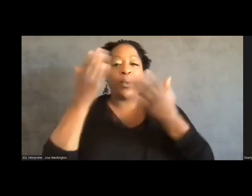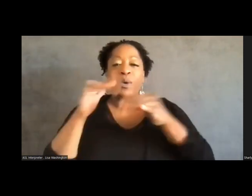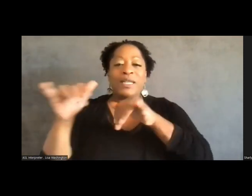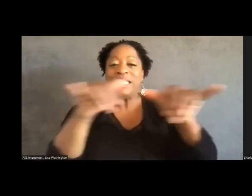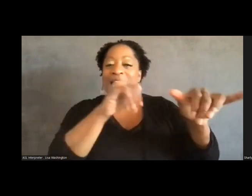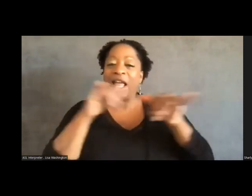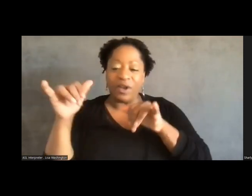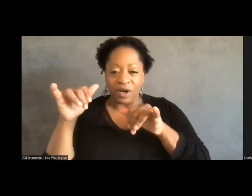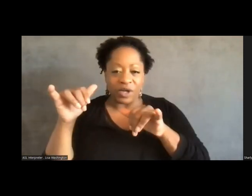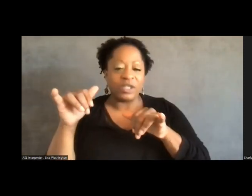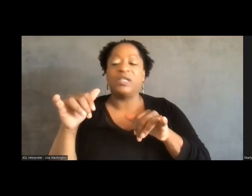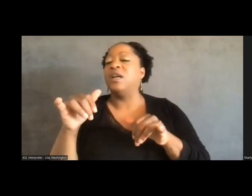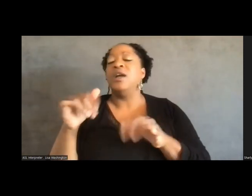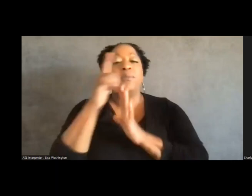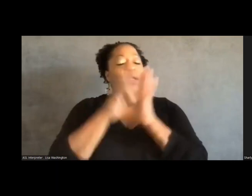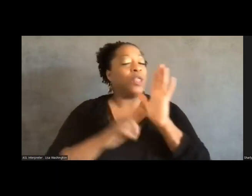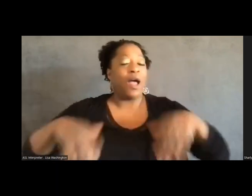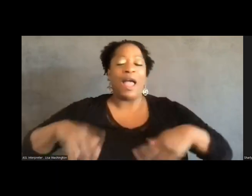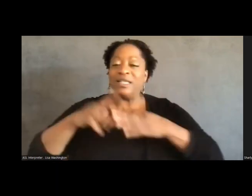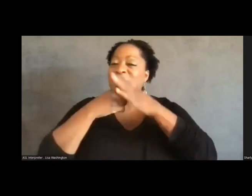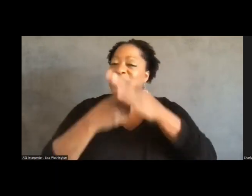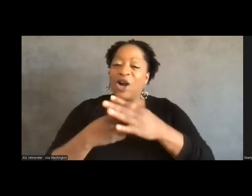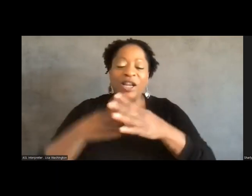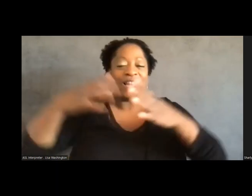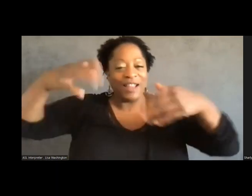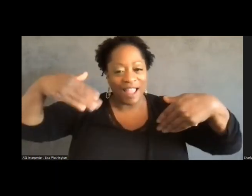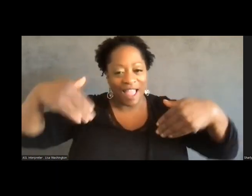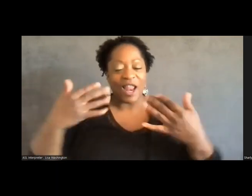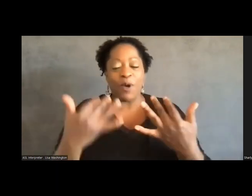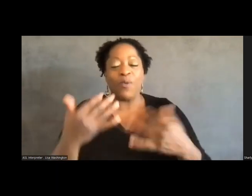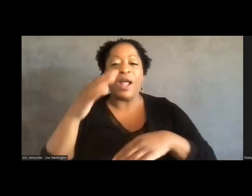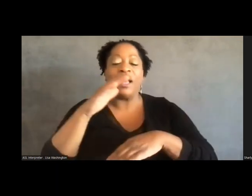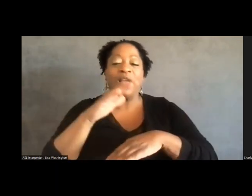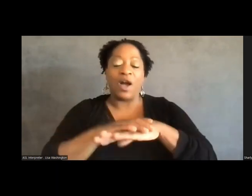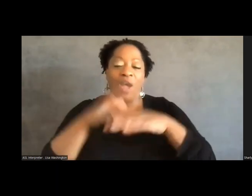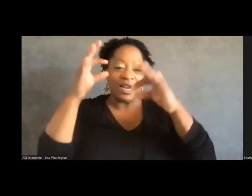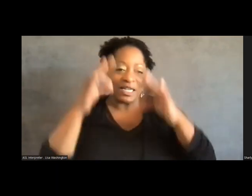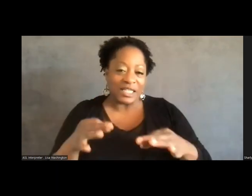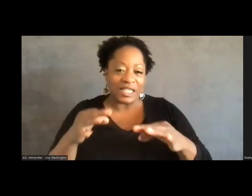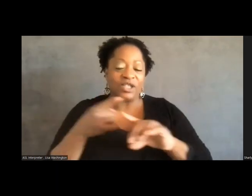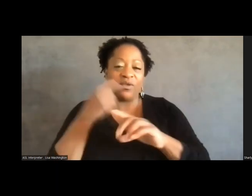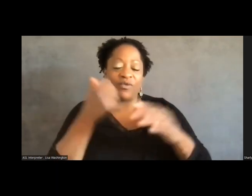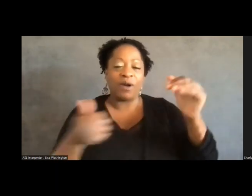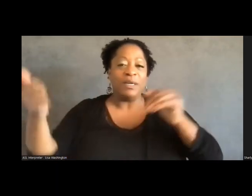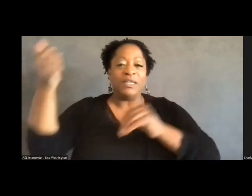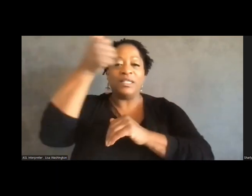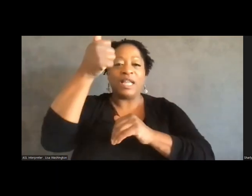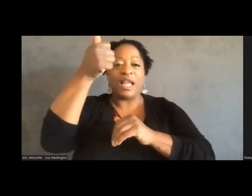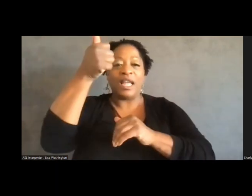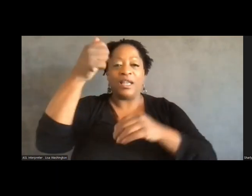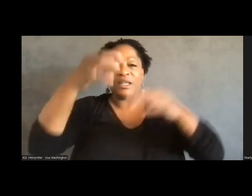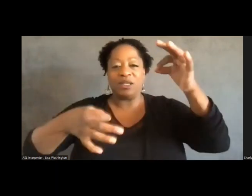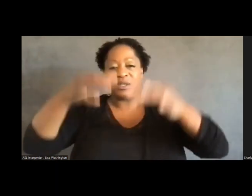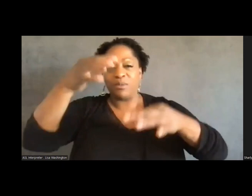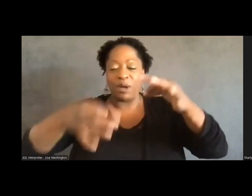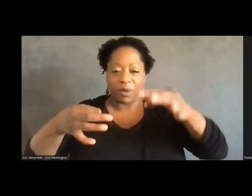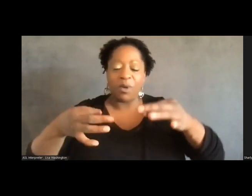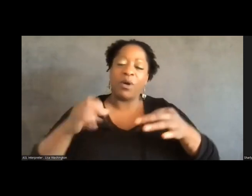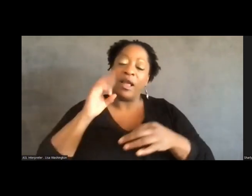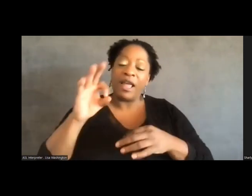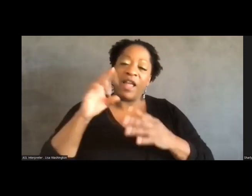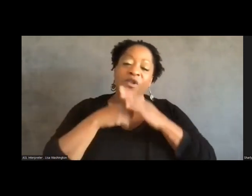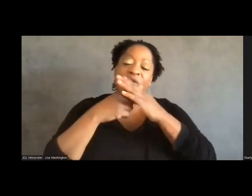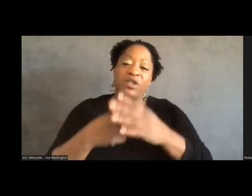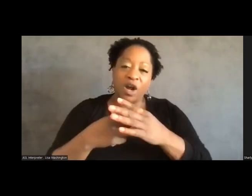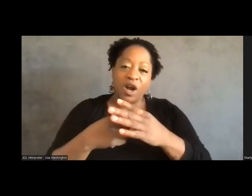we are, the law is not in effect yet, and we are waiting on a decision from our state Supreme Court about whether it will go into effect,